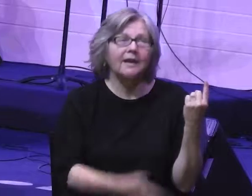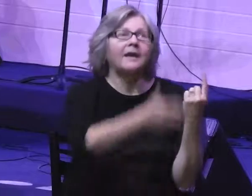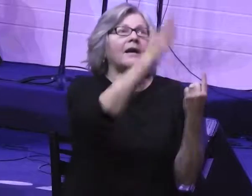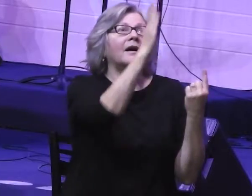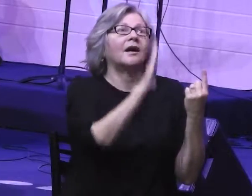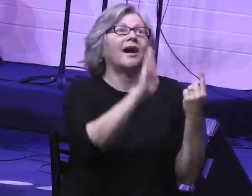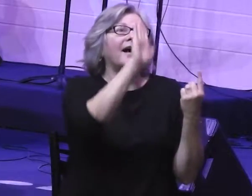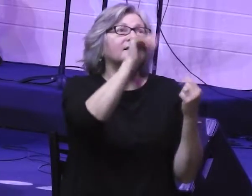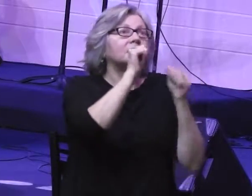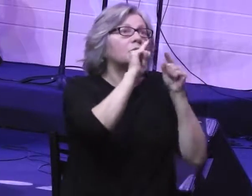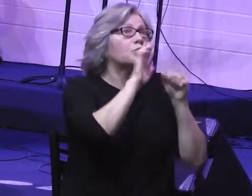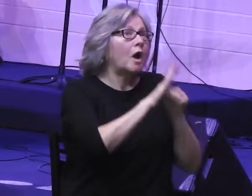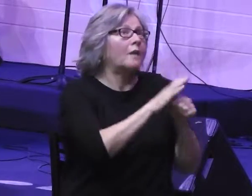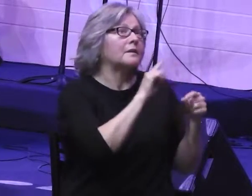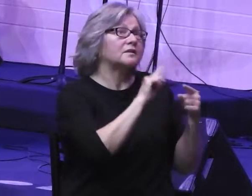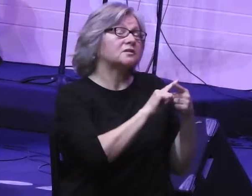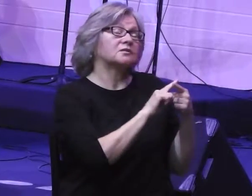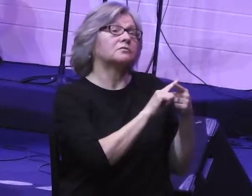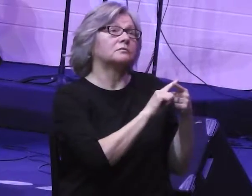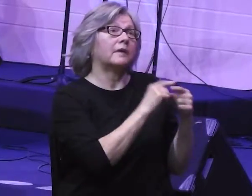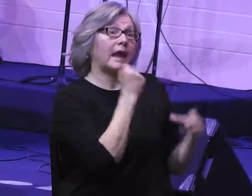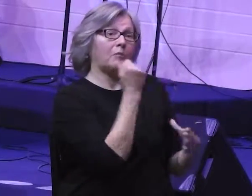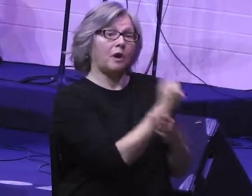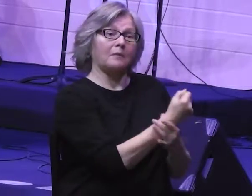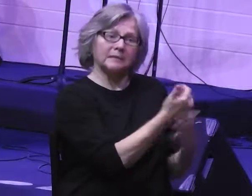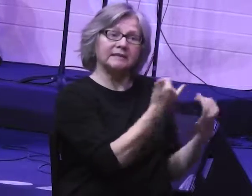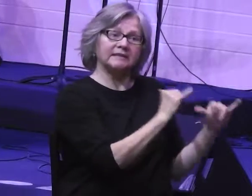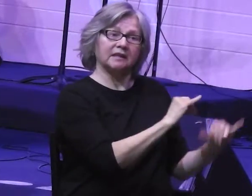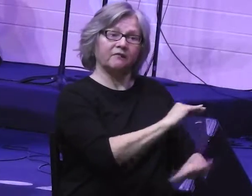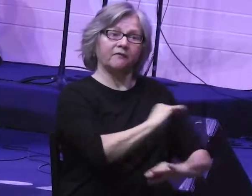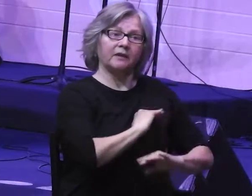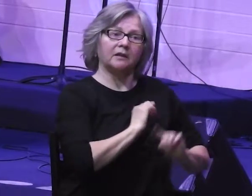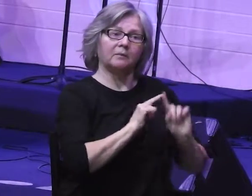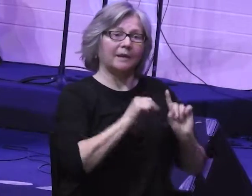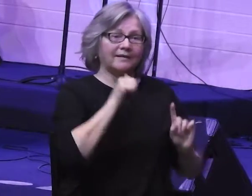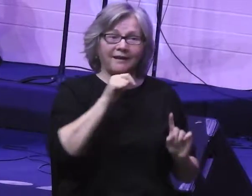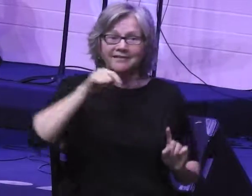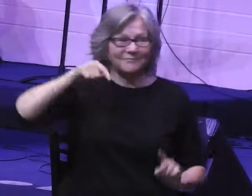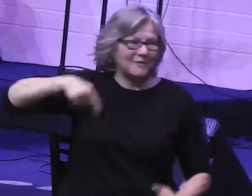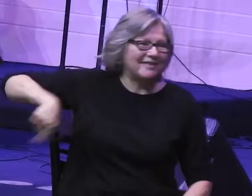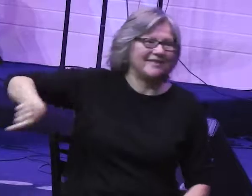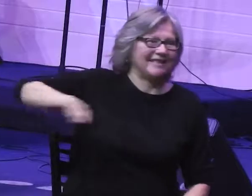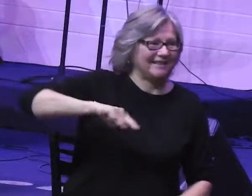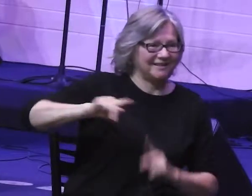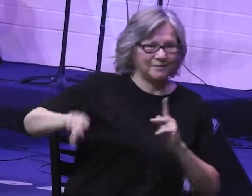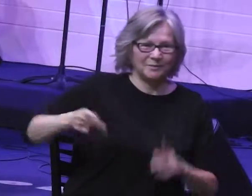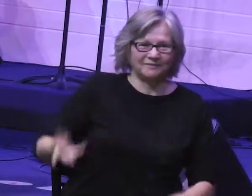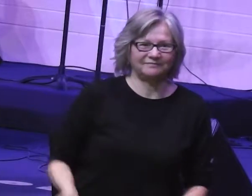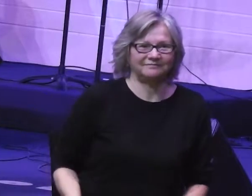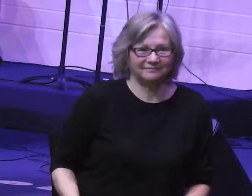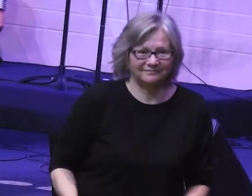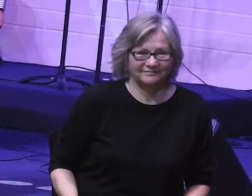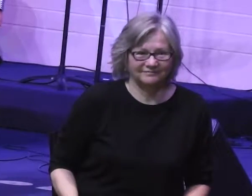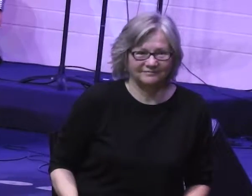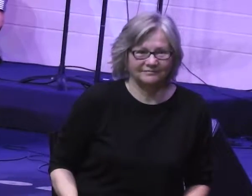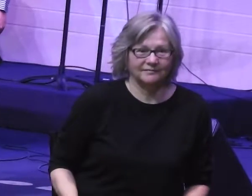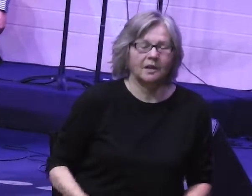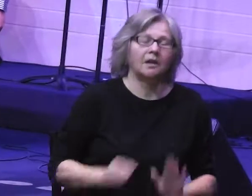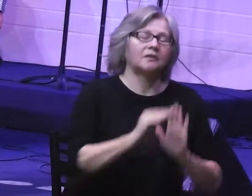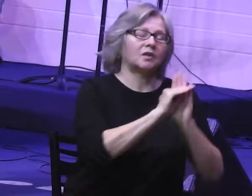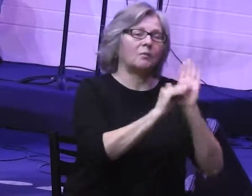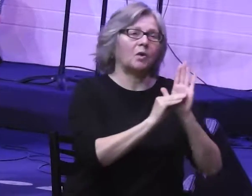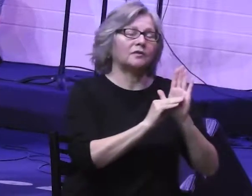God's promise to Abraham would still be fulfilled, but not through this generation. And so Moses